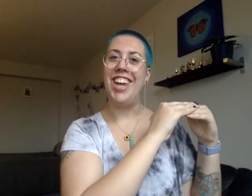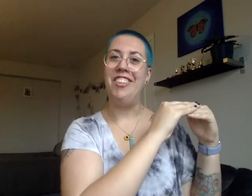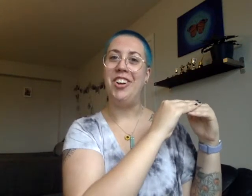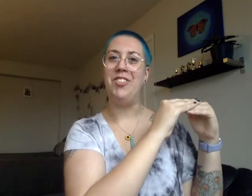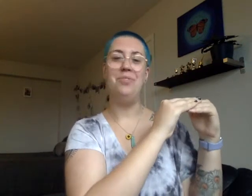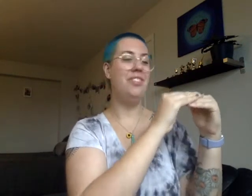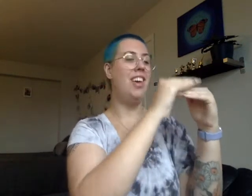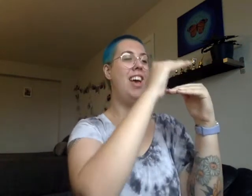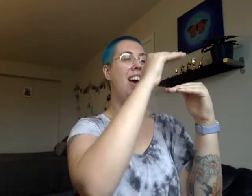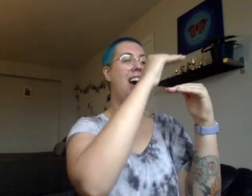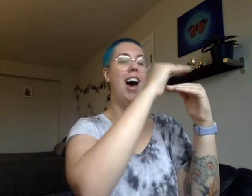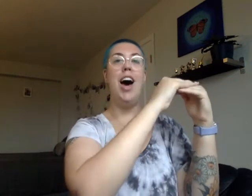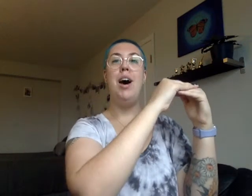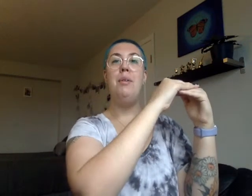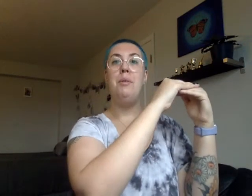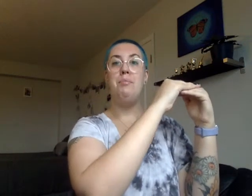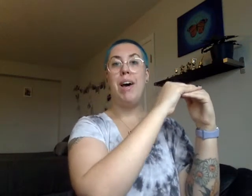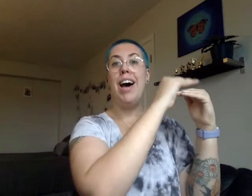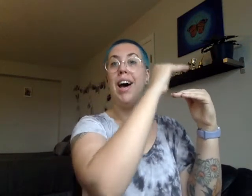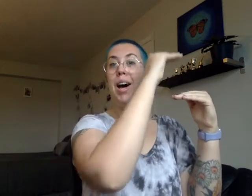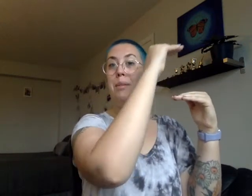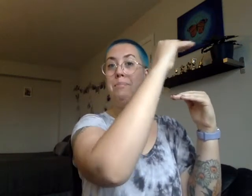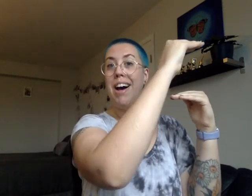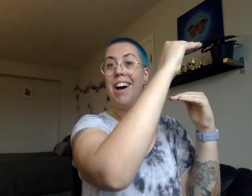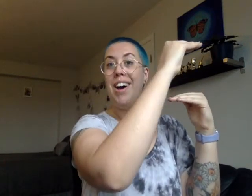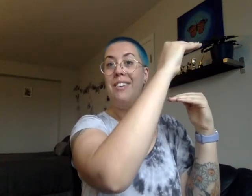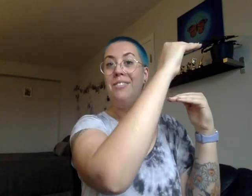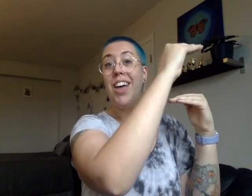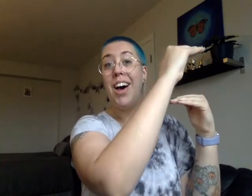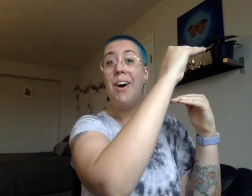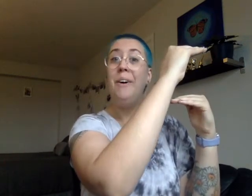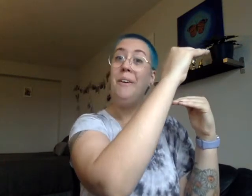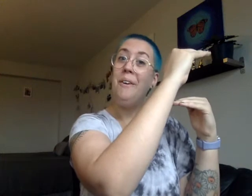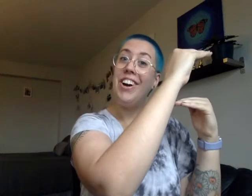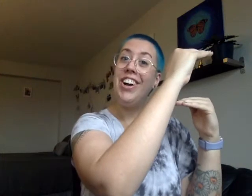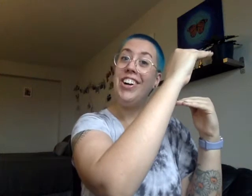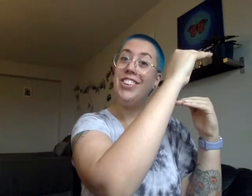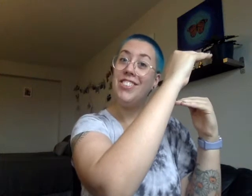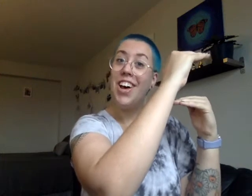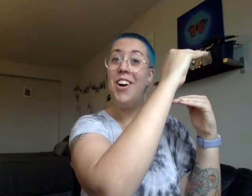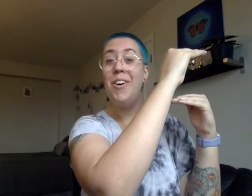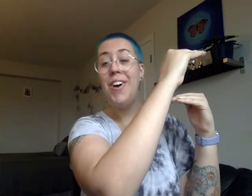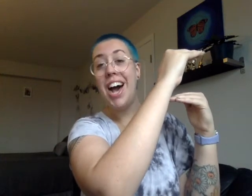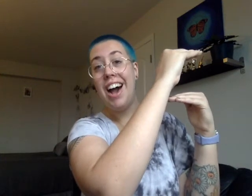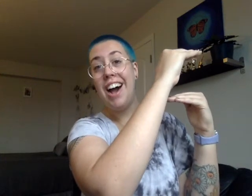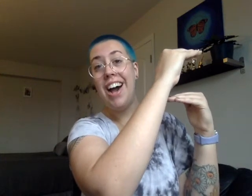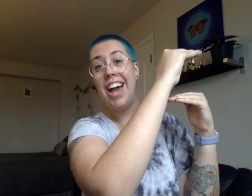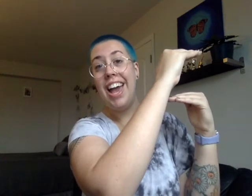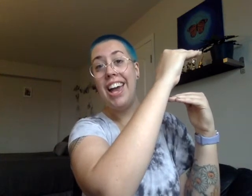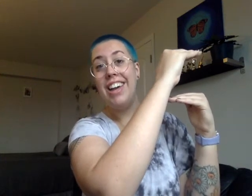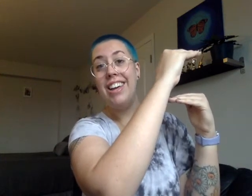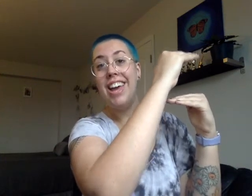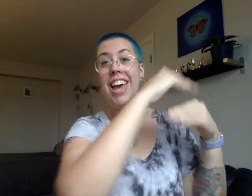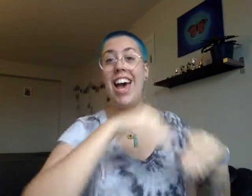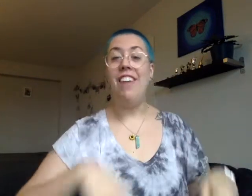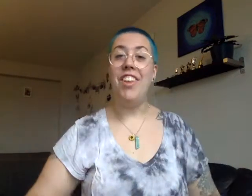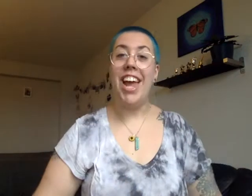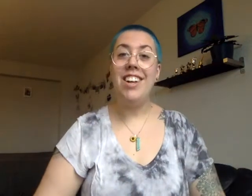Up above the world so high. And the next